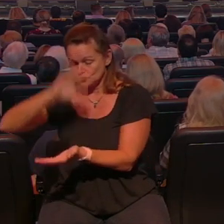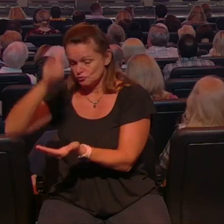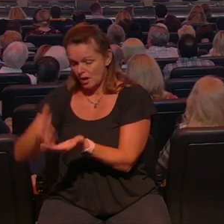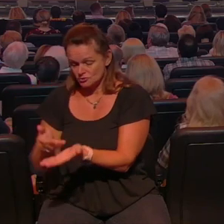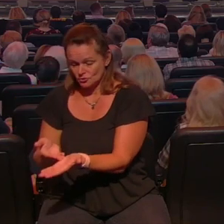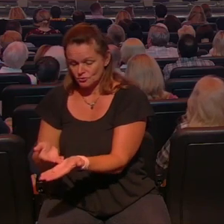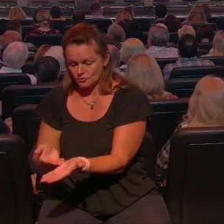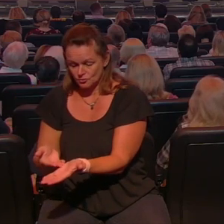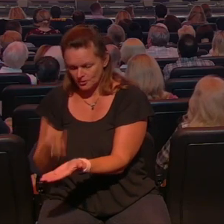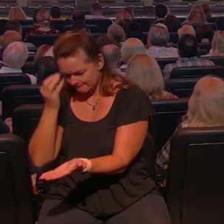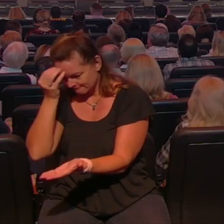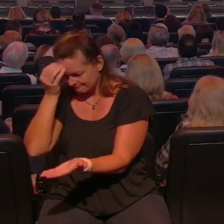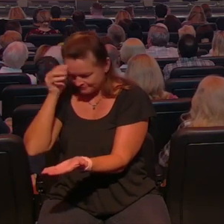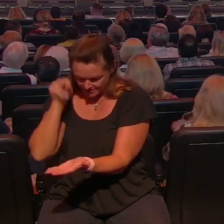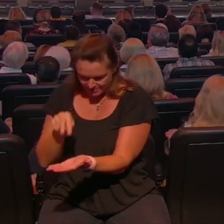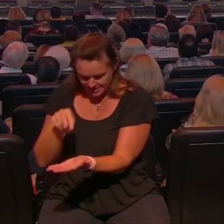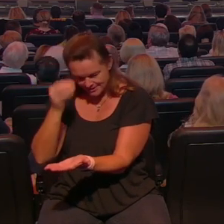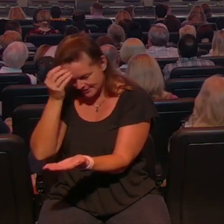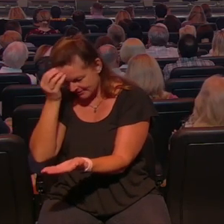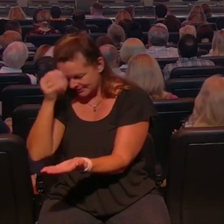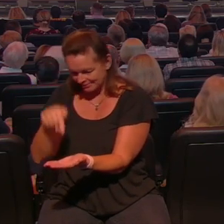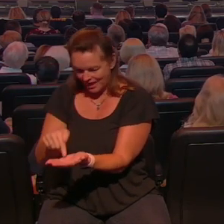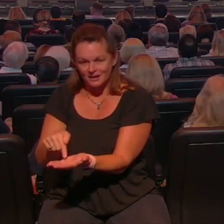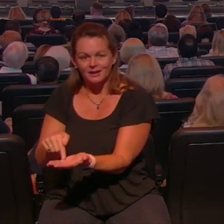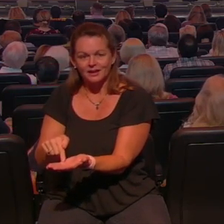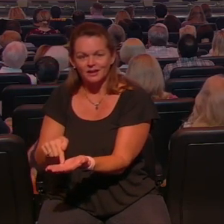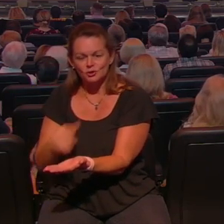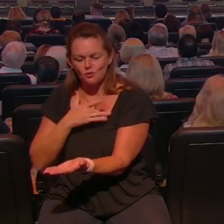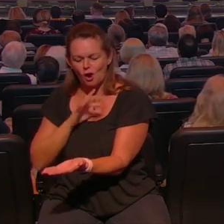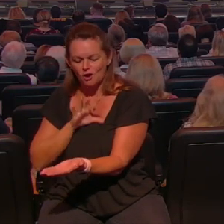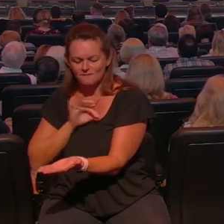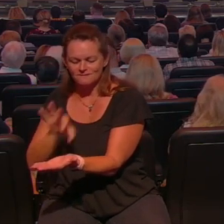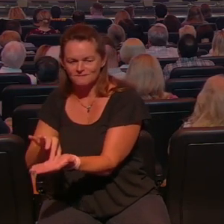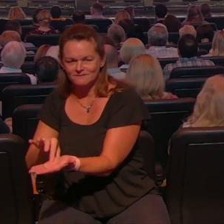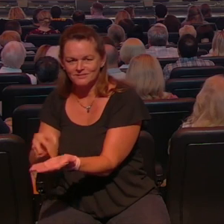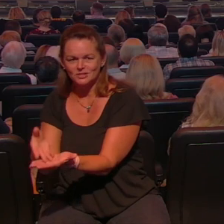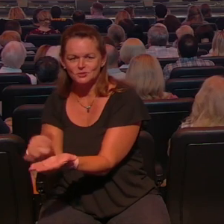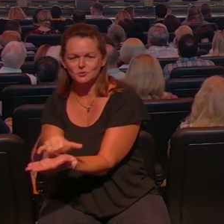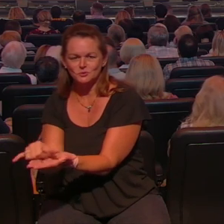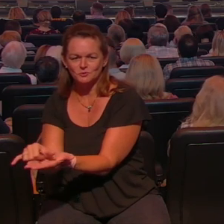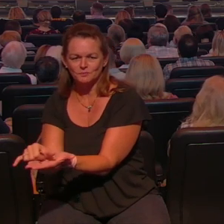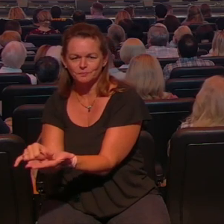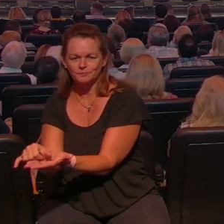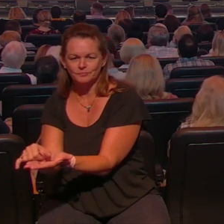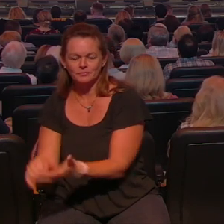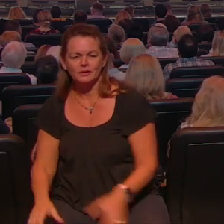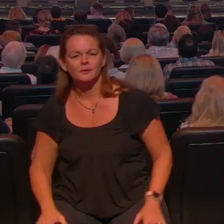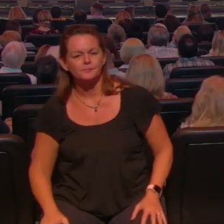will be also I've actually heard some pastors misquote the scripture they say you know the bible says where your heart is there